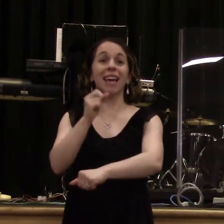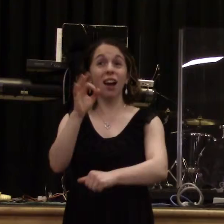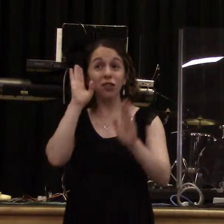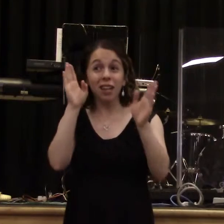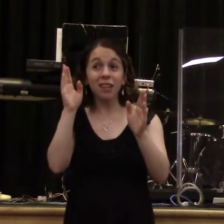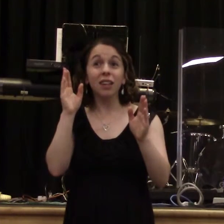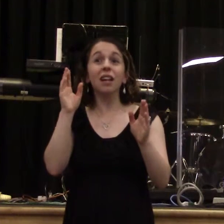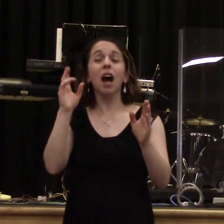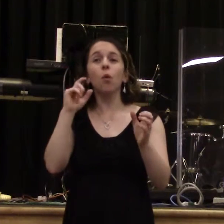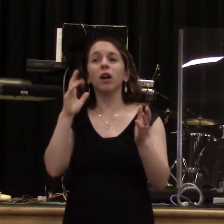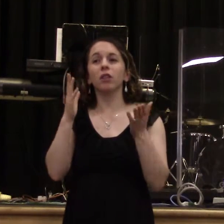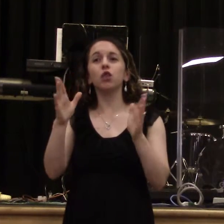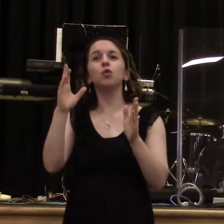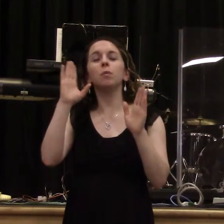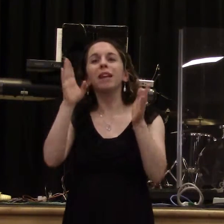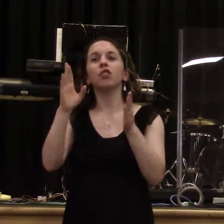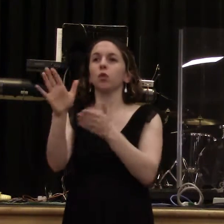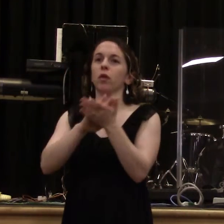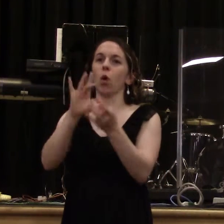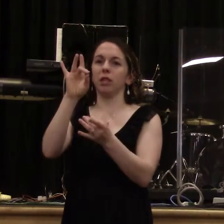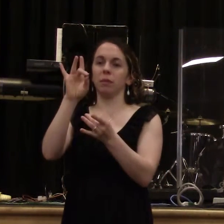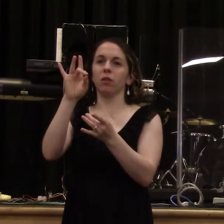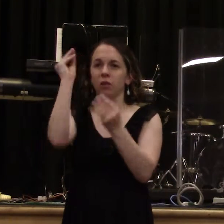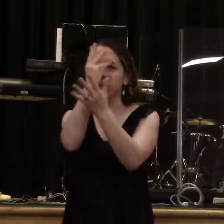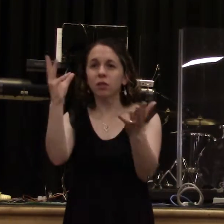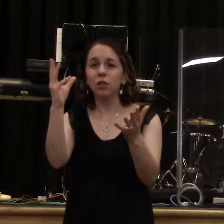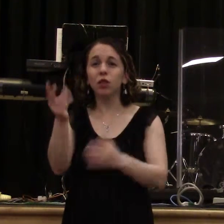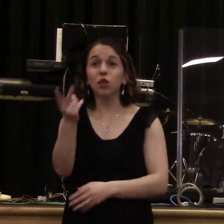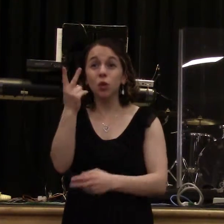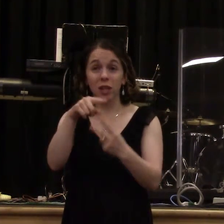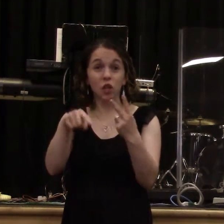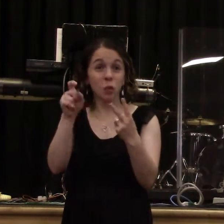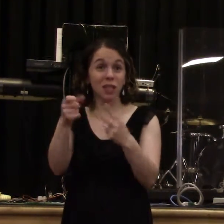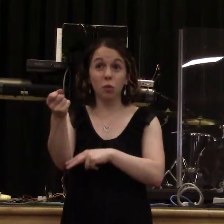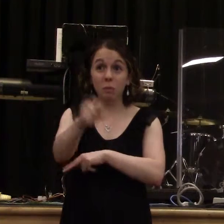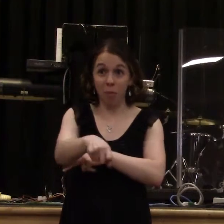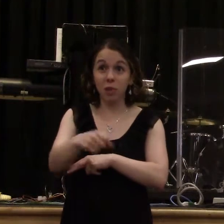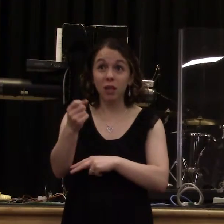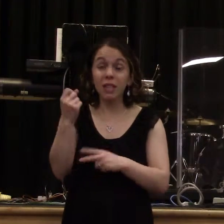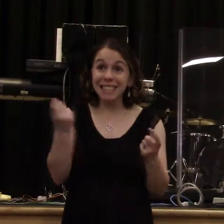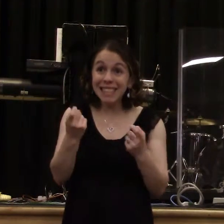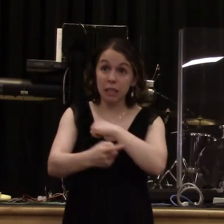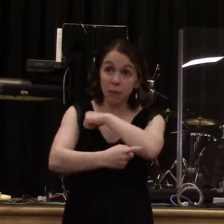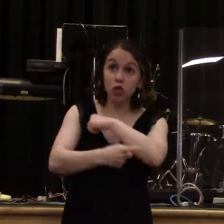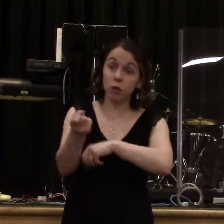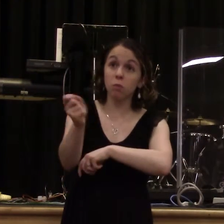him hear what the Spirit says to the churches. There's two things you need to overcome. Everybody say, Lord, give me an overcoming spirit.